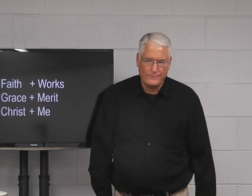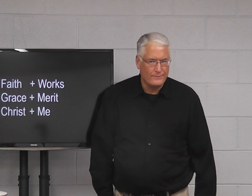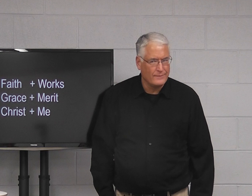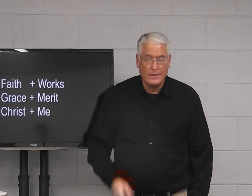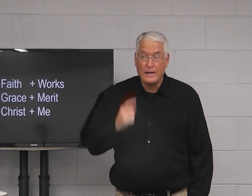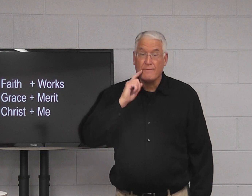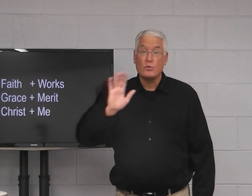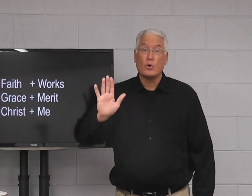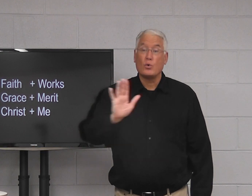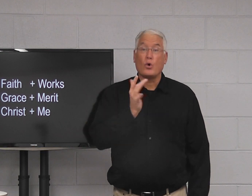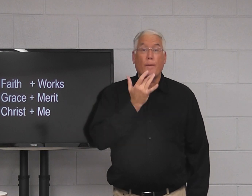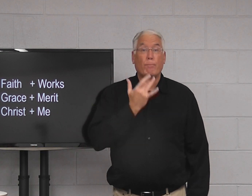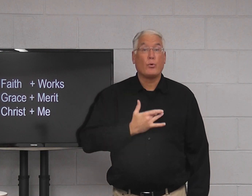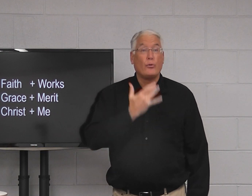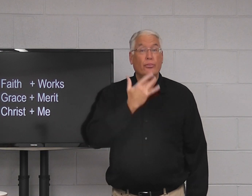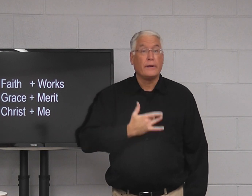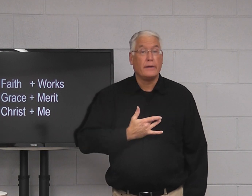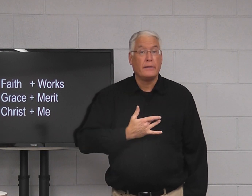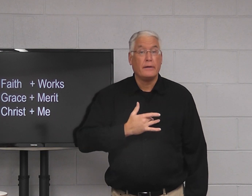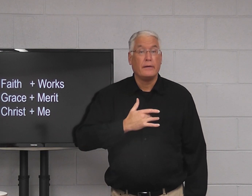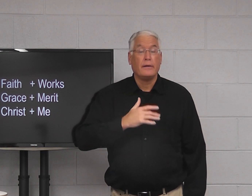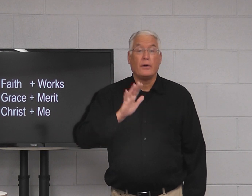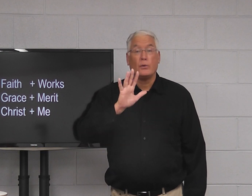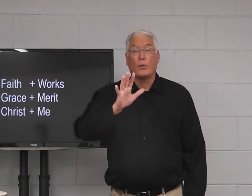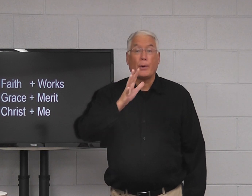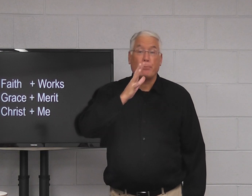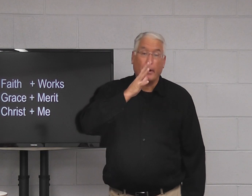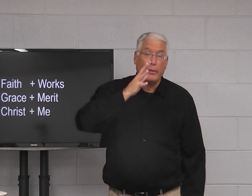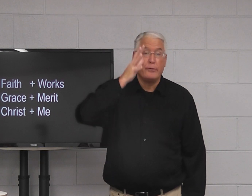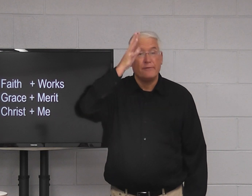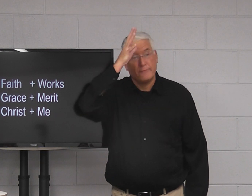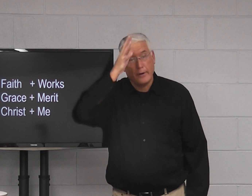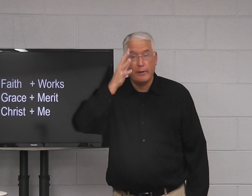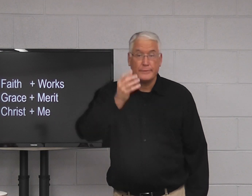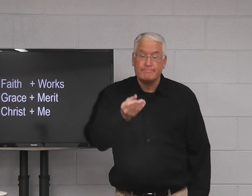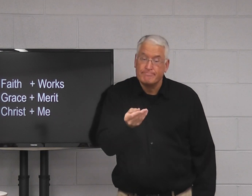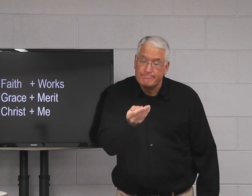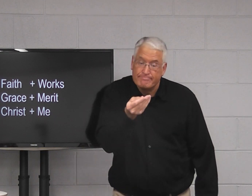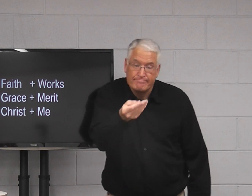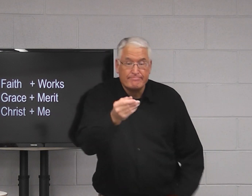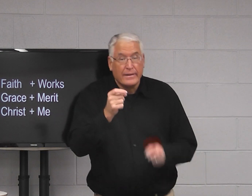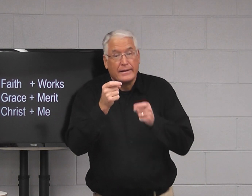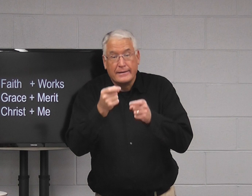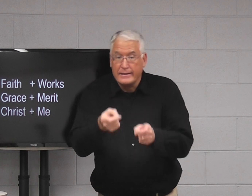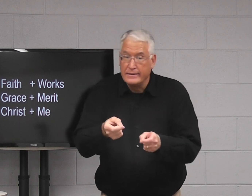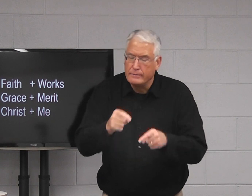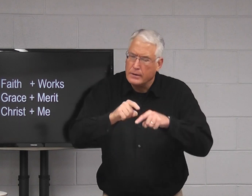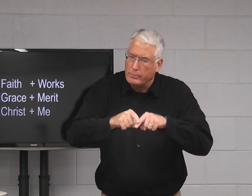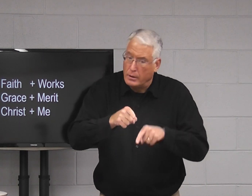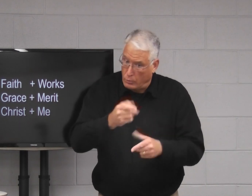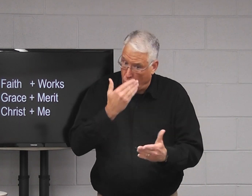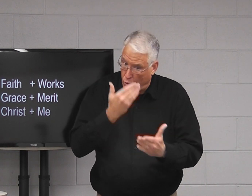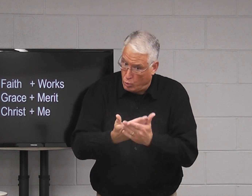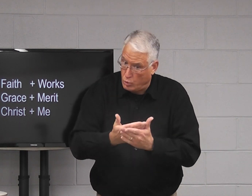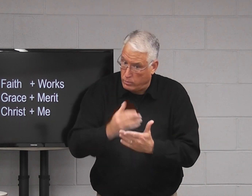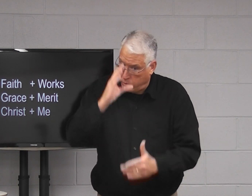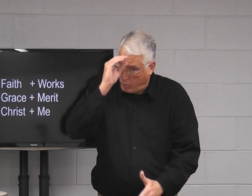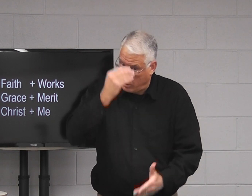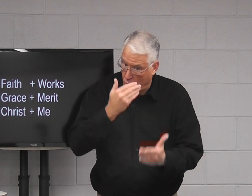deserve or earn the gift. Your birthday, your parents, they give you a gift, depending on whether